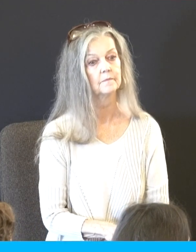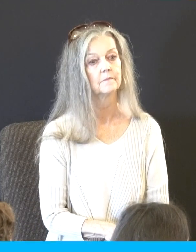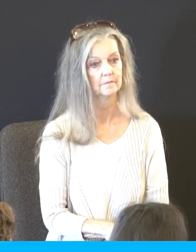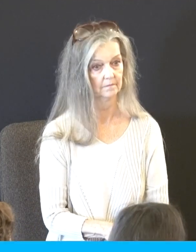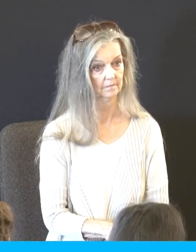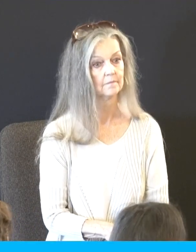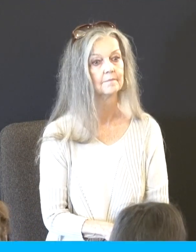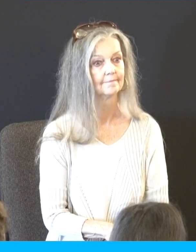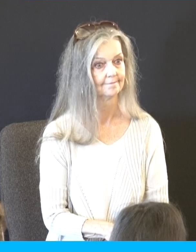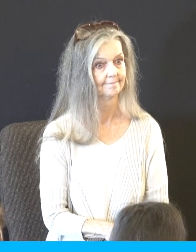Just trying to help you have conversation.